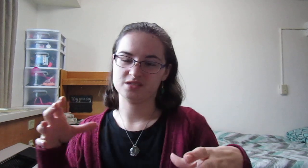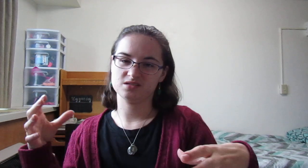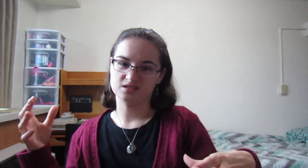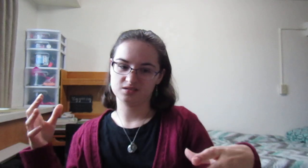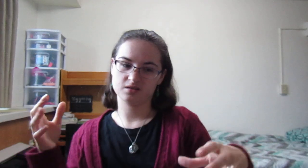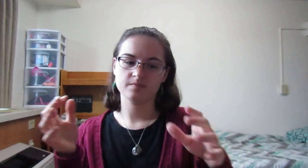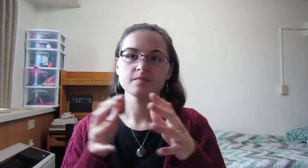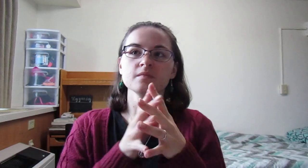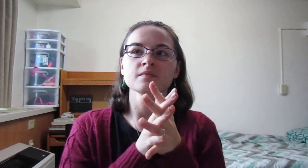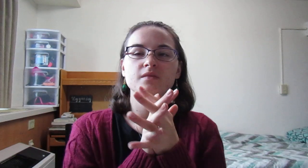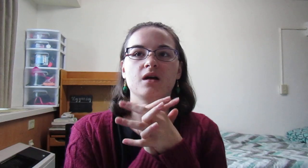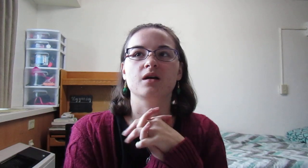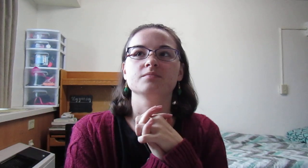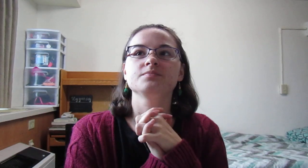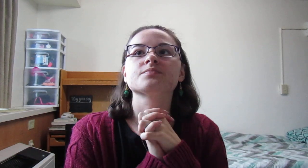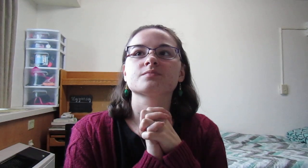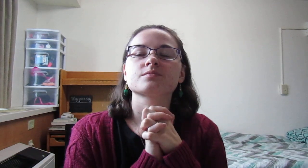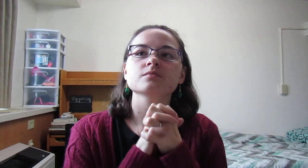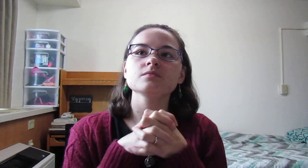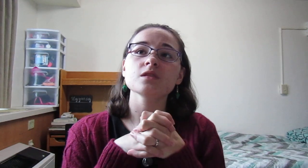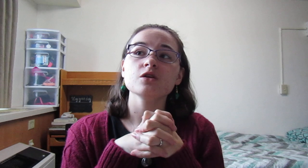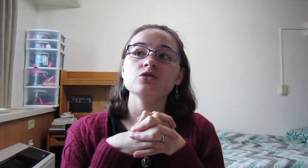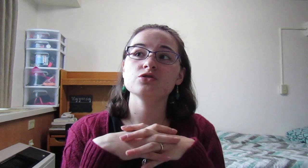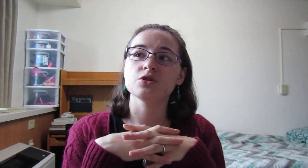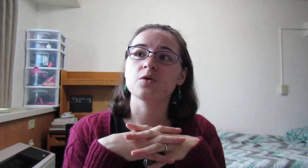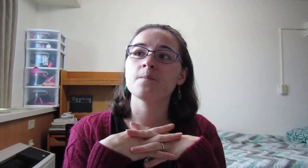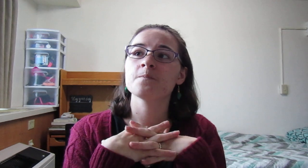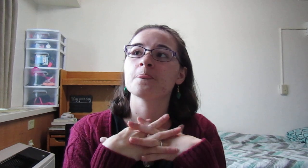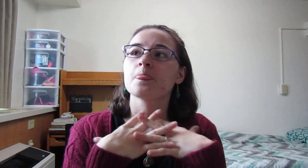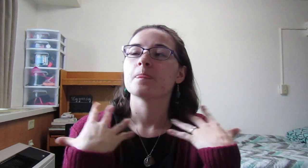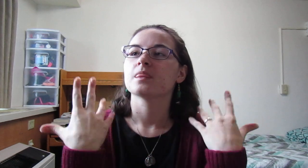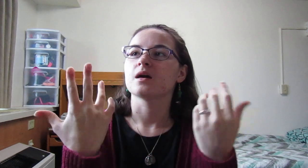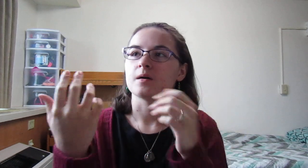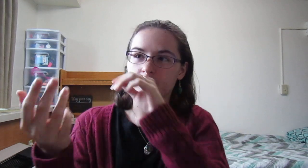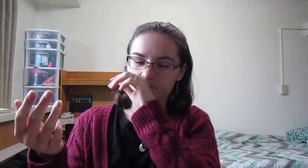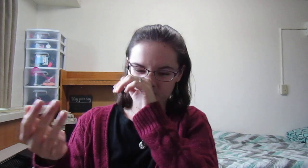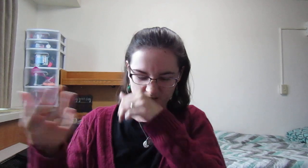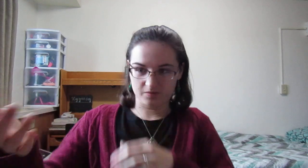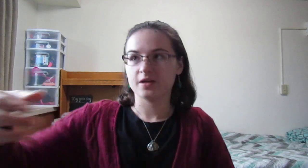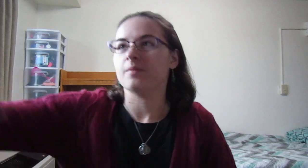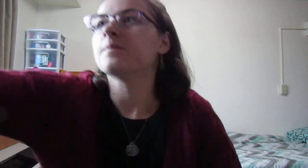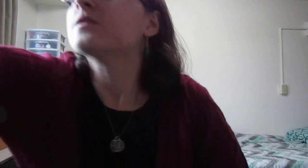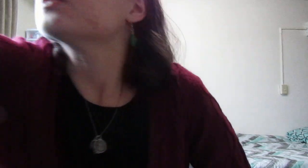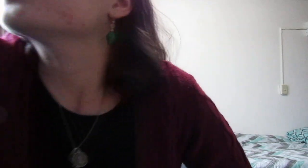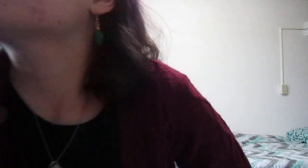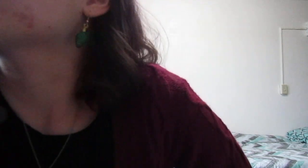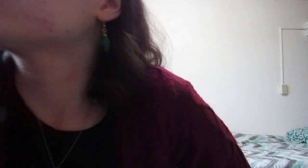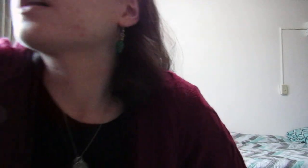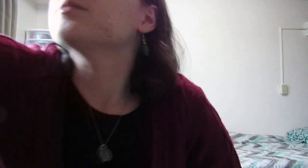season. Um, so, um, oh, here. So another thing I'm